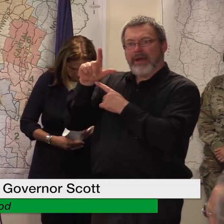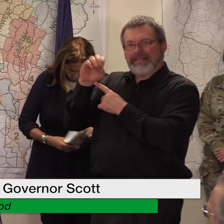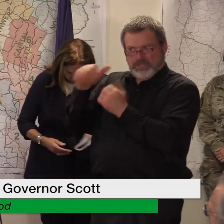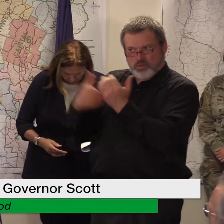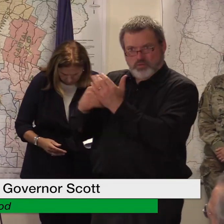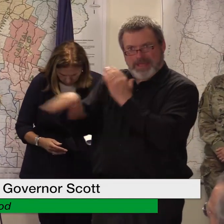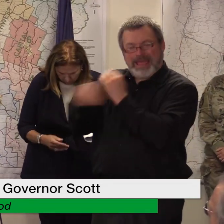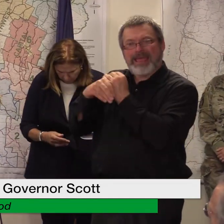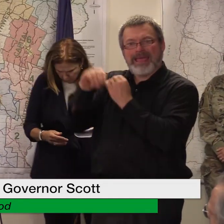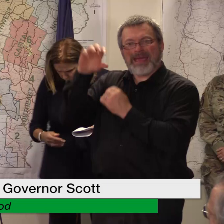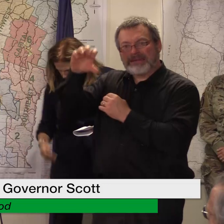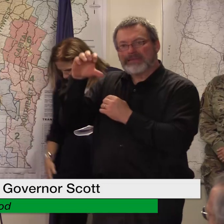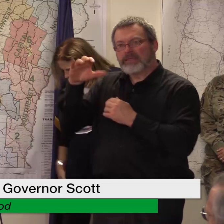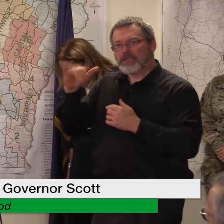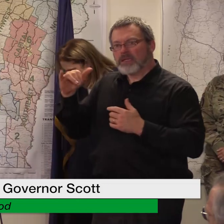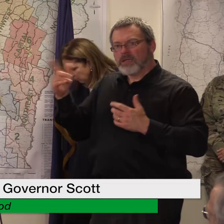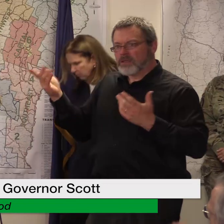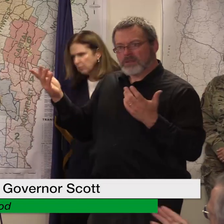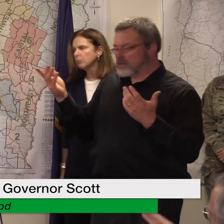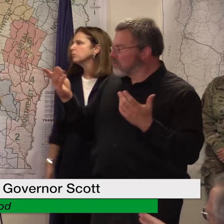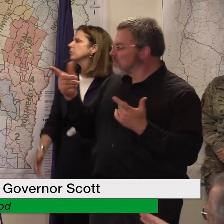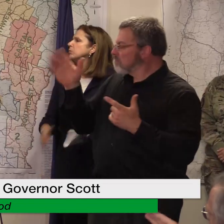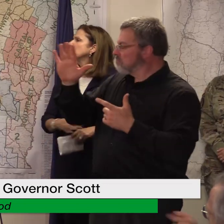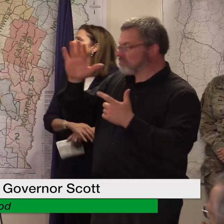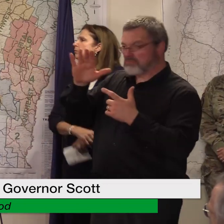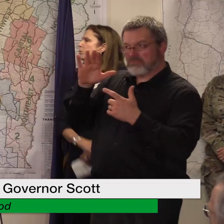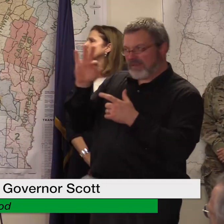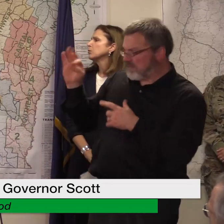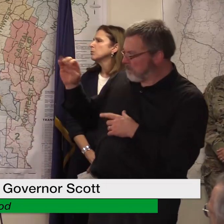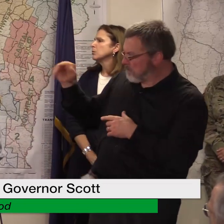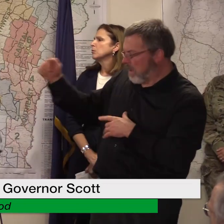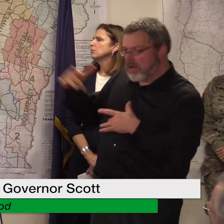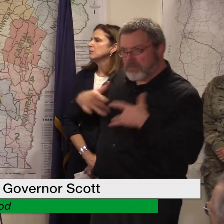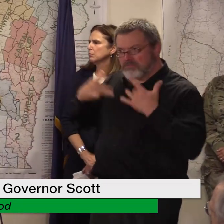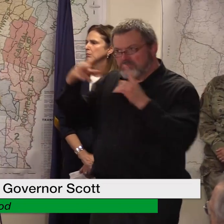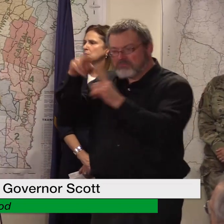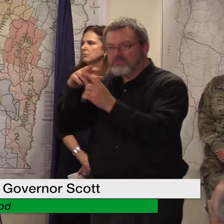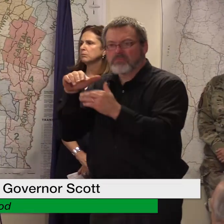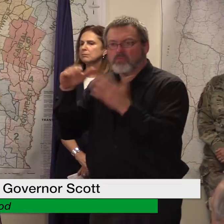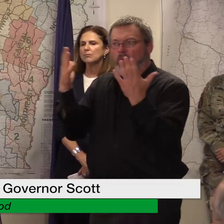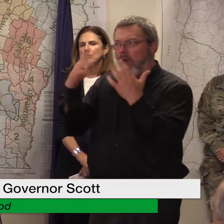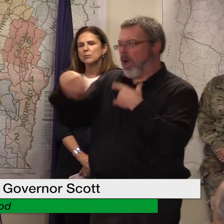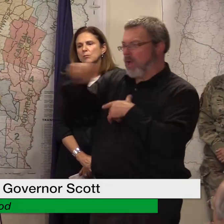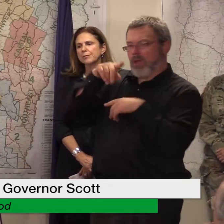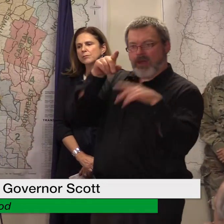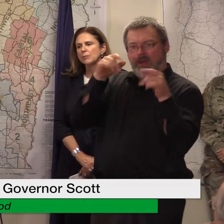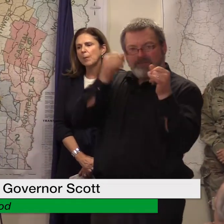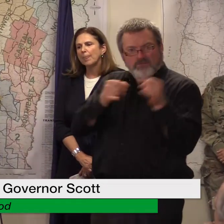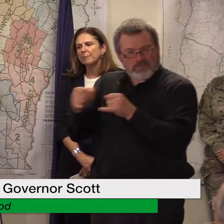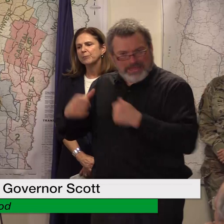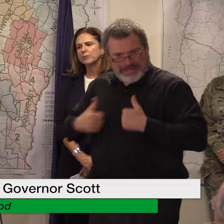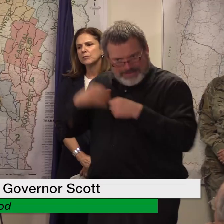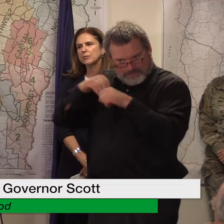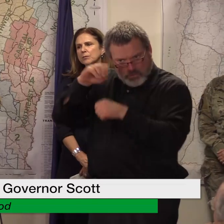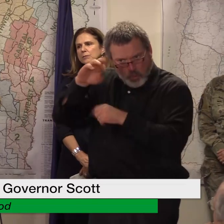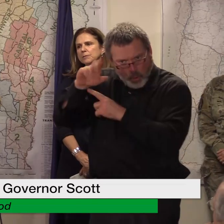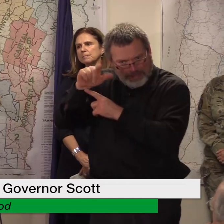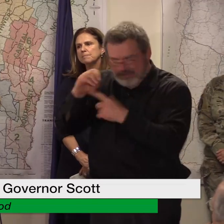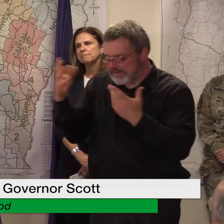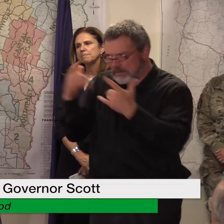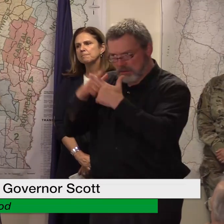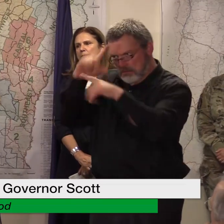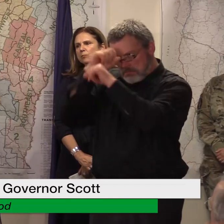orleans county expect to see now now that this designation has been made well we we already have